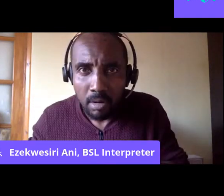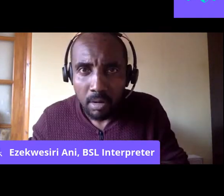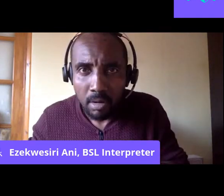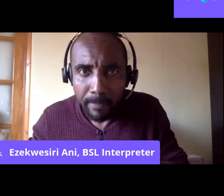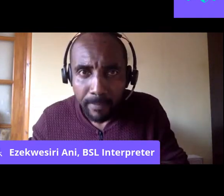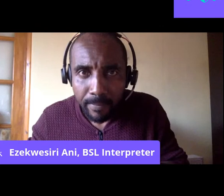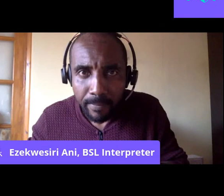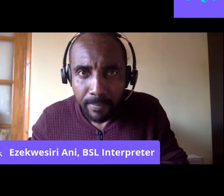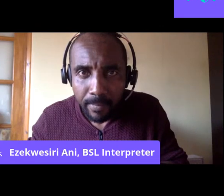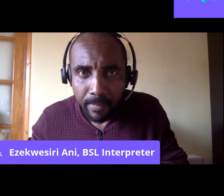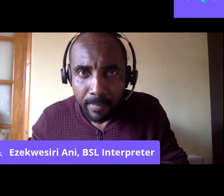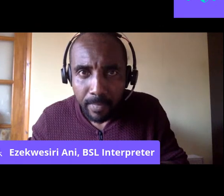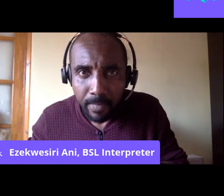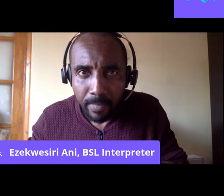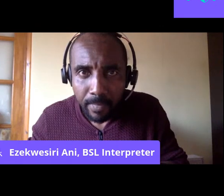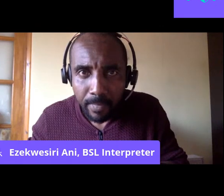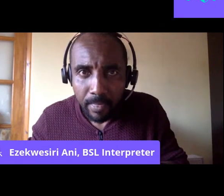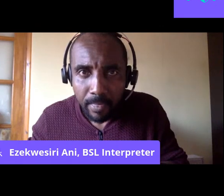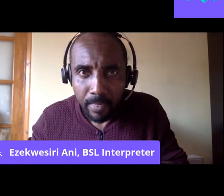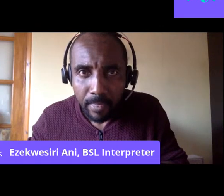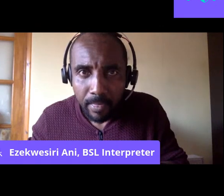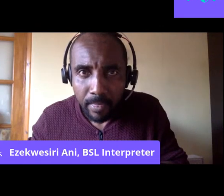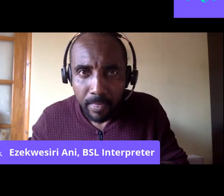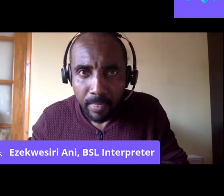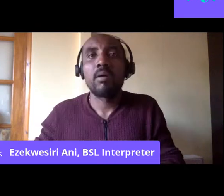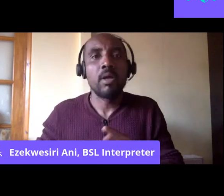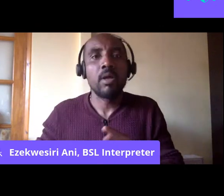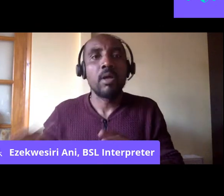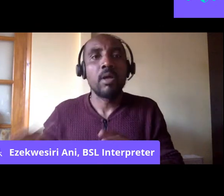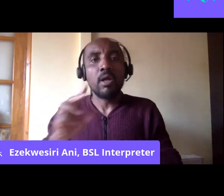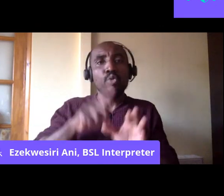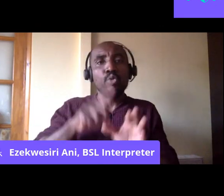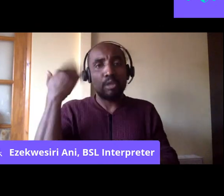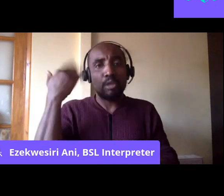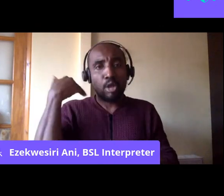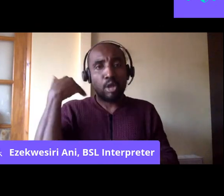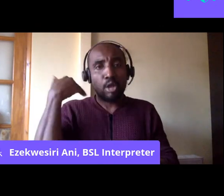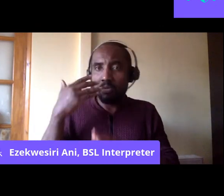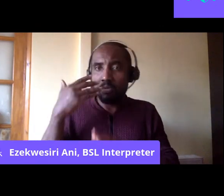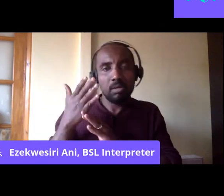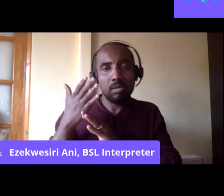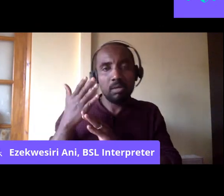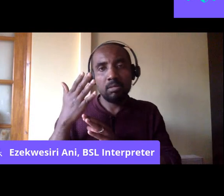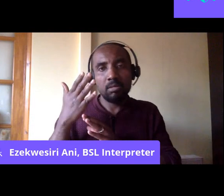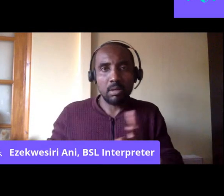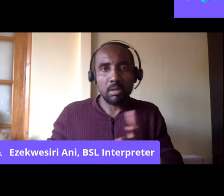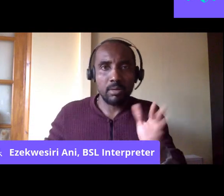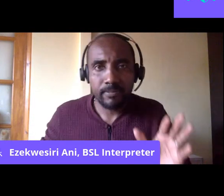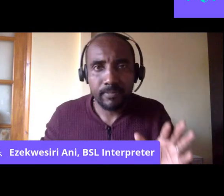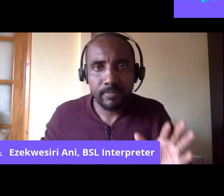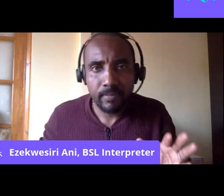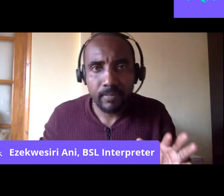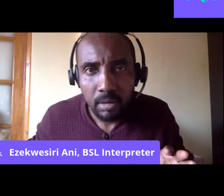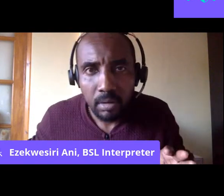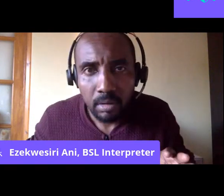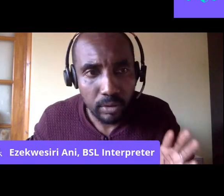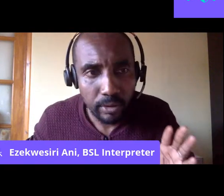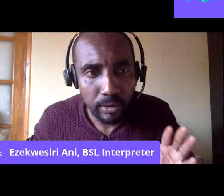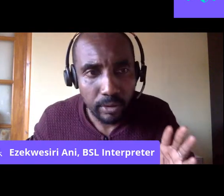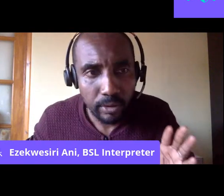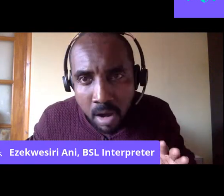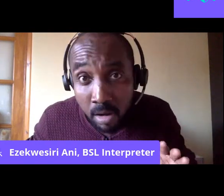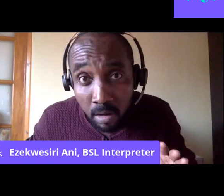of Sudanese descent. I joined the revolution in Sudan. And I've heard similar complaints of friends in Haiti and et cetera,